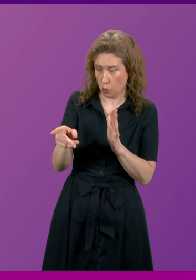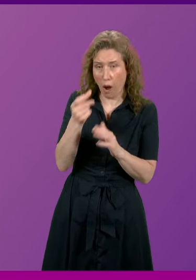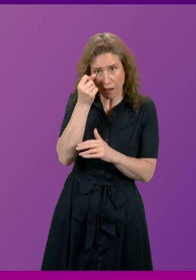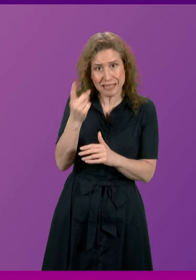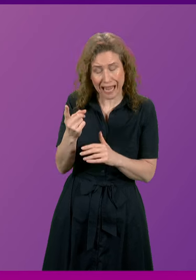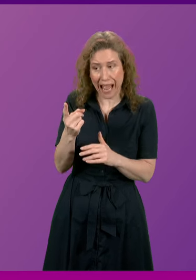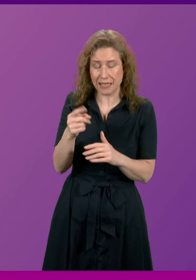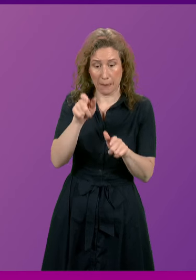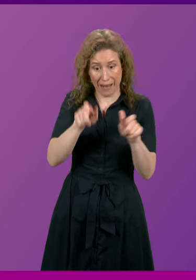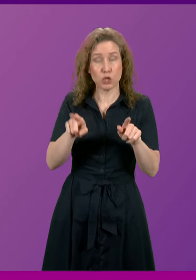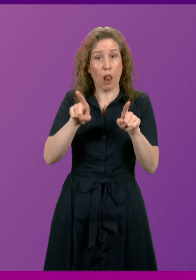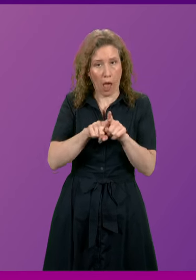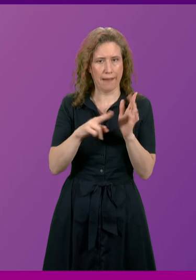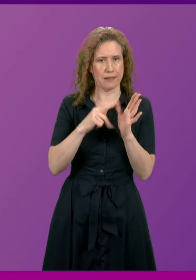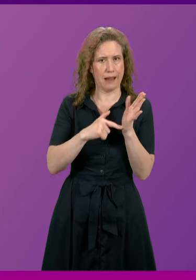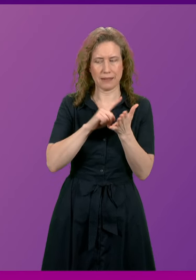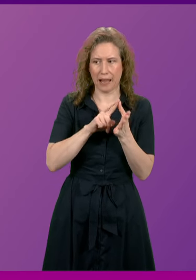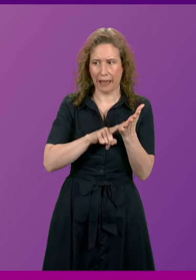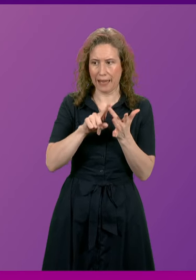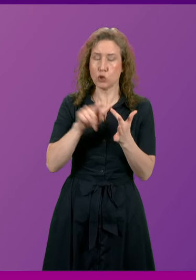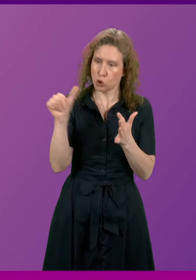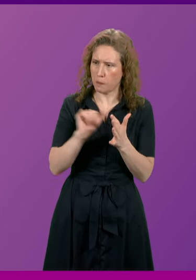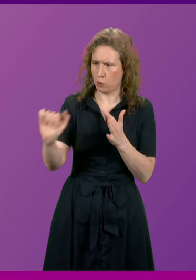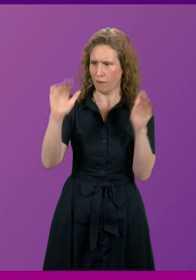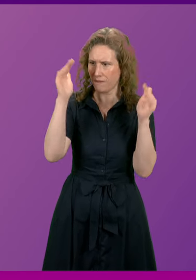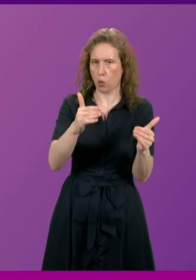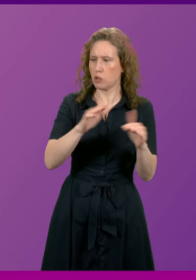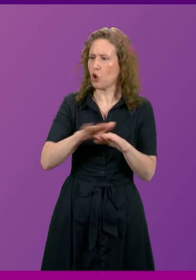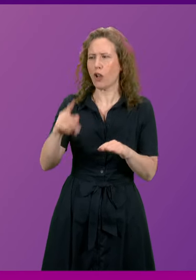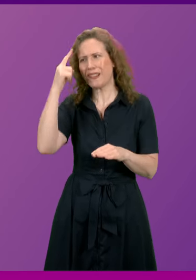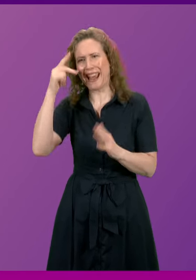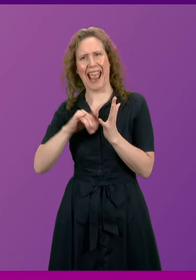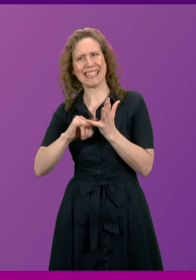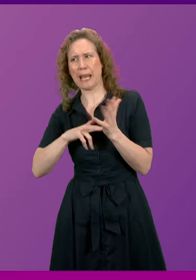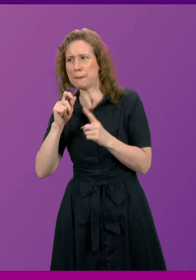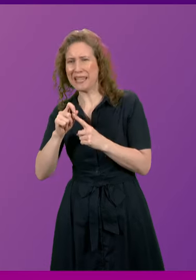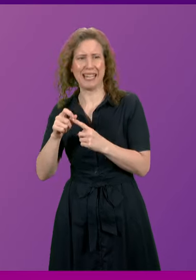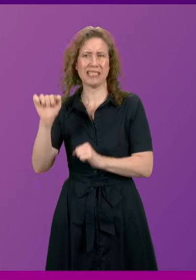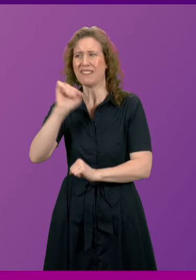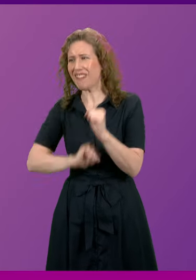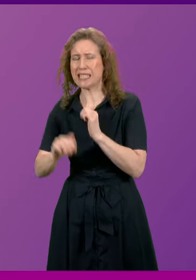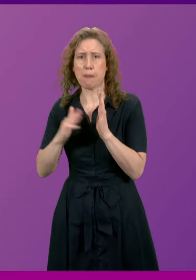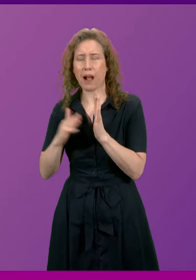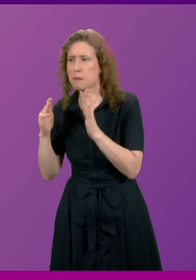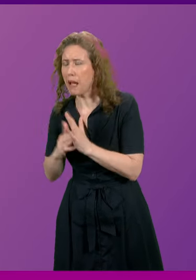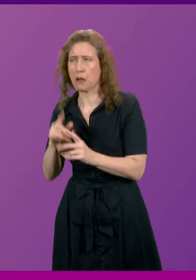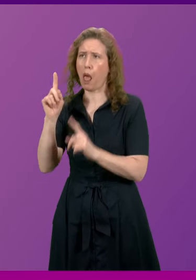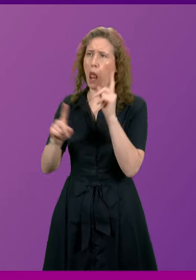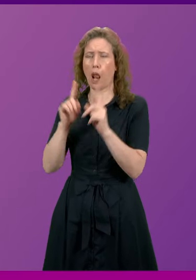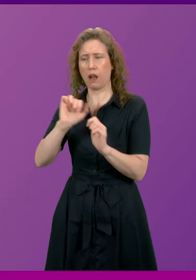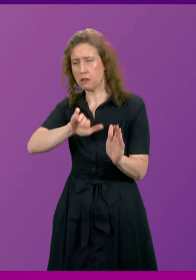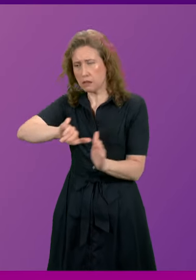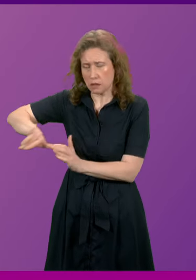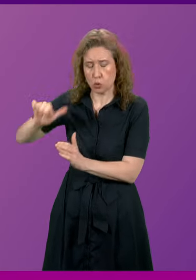that patients like Natalie should be his priority not defending a failed health secretary who attempted to misuse